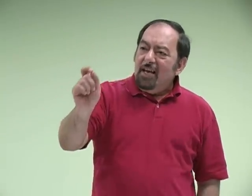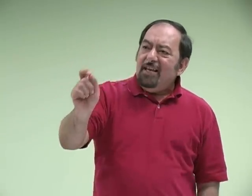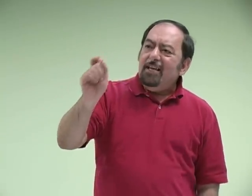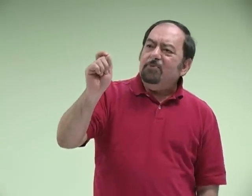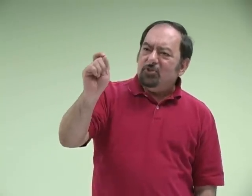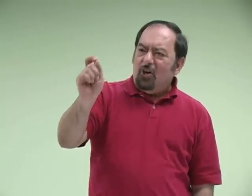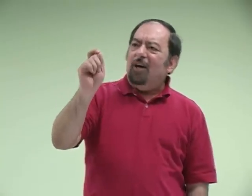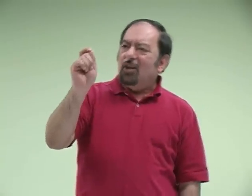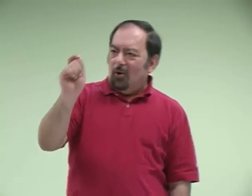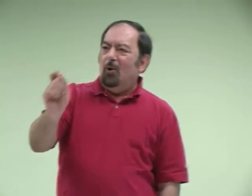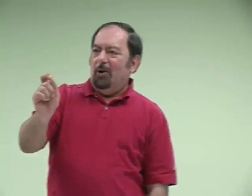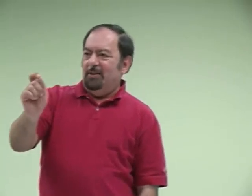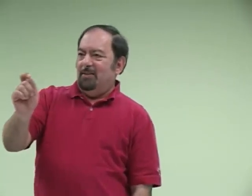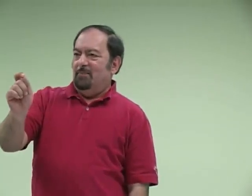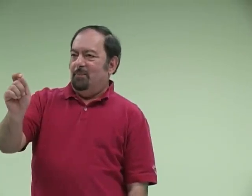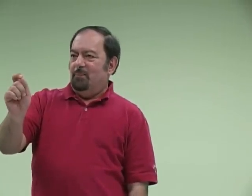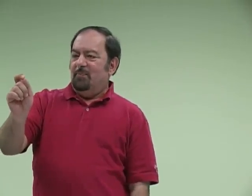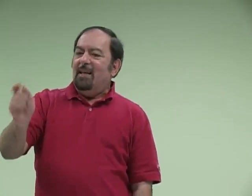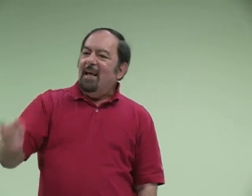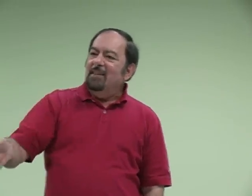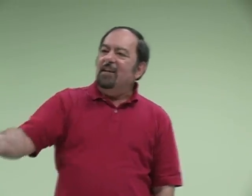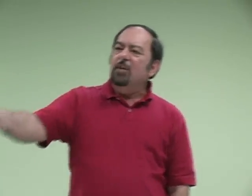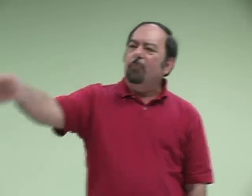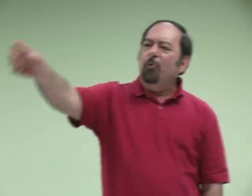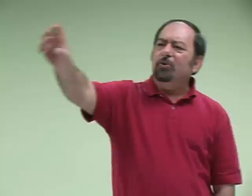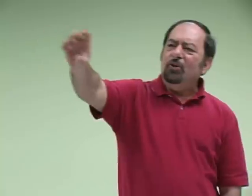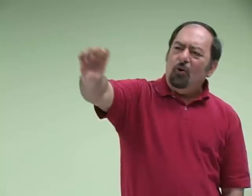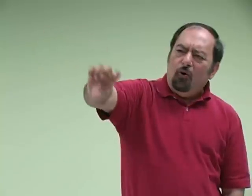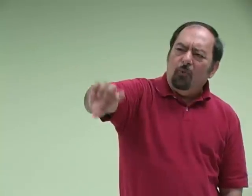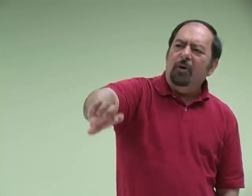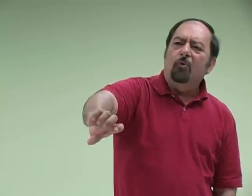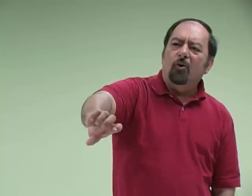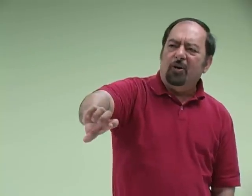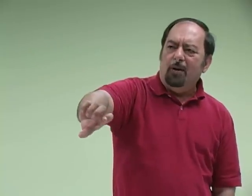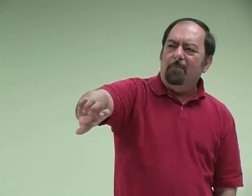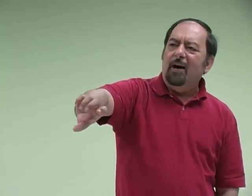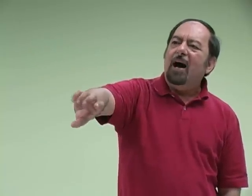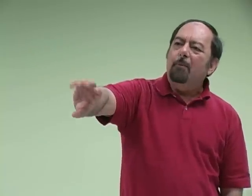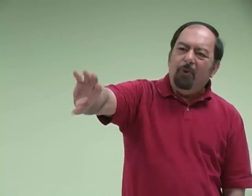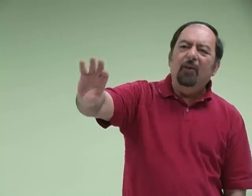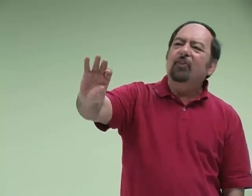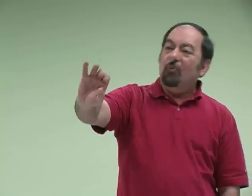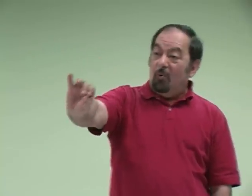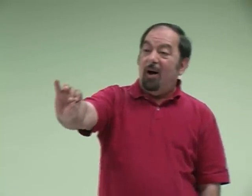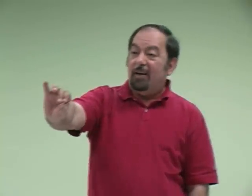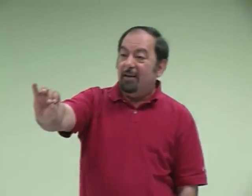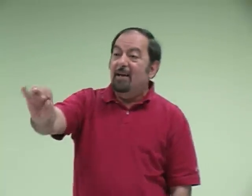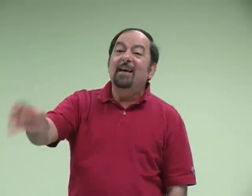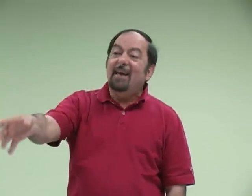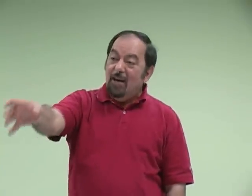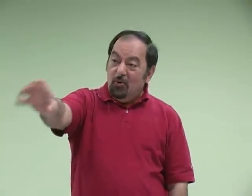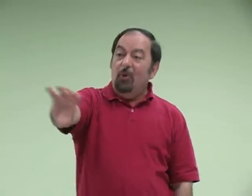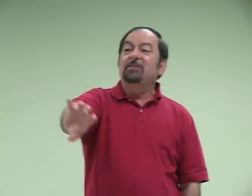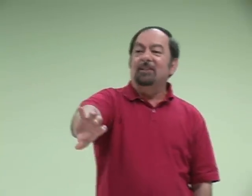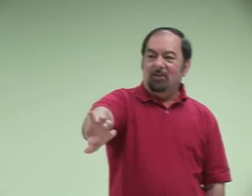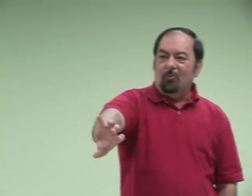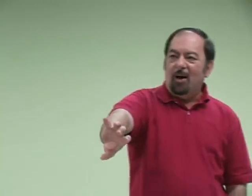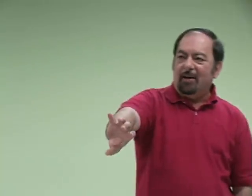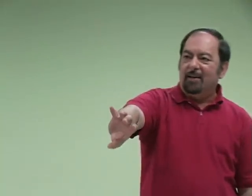Jacob saw the Lord. And then he poured the oil when he woke up upon the rock. He anointed the rock.